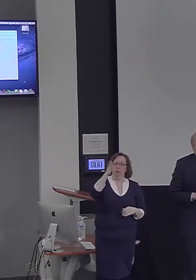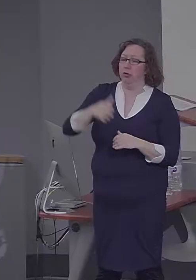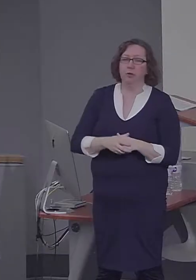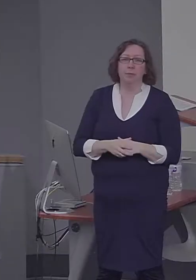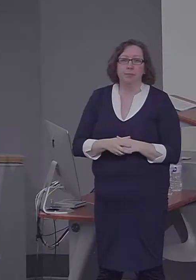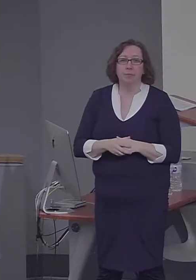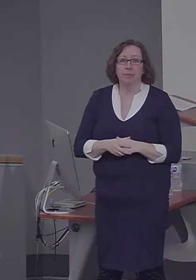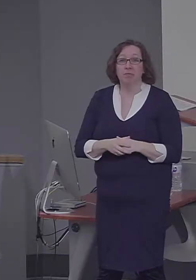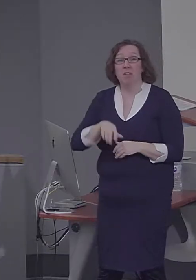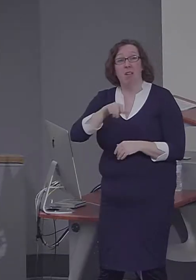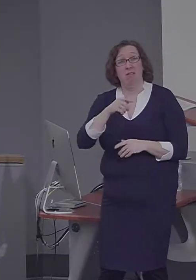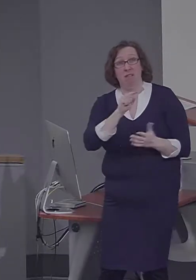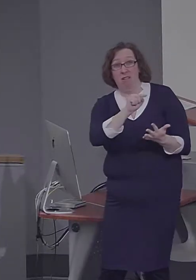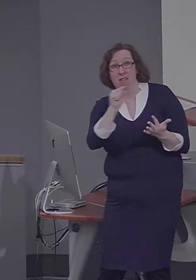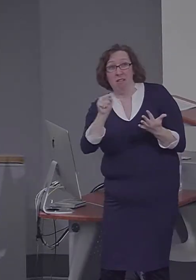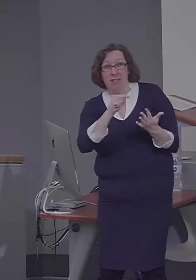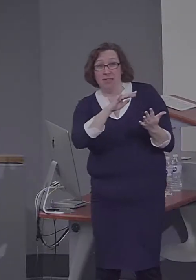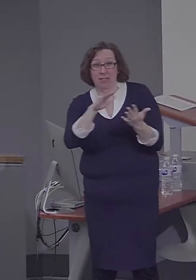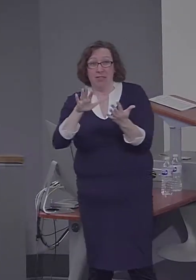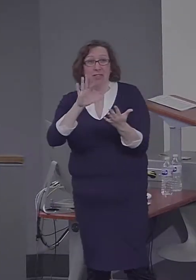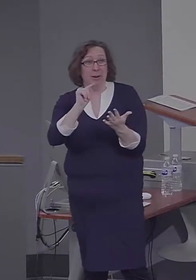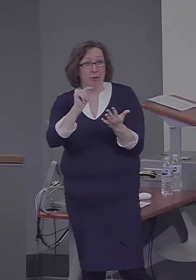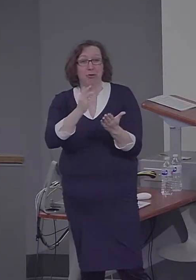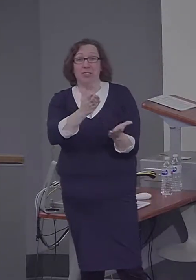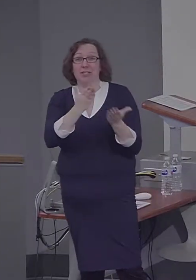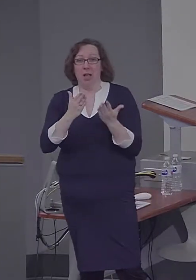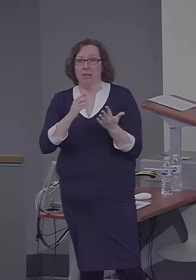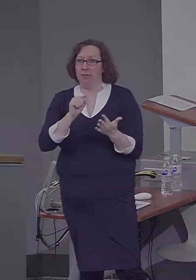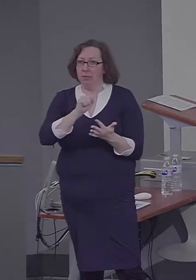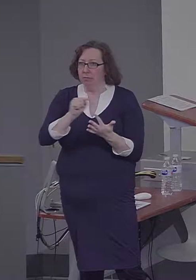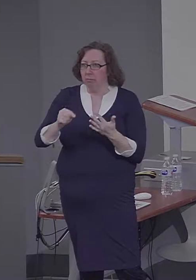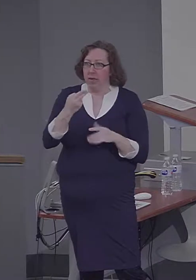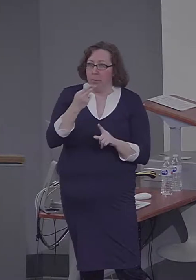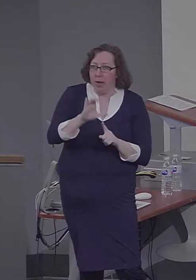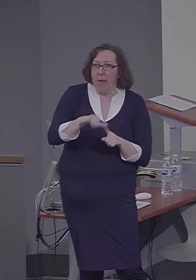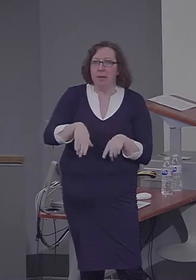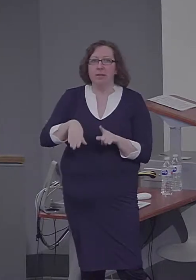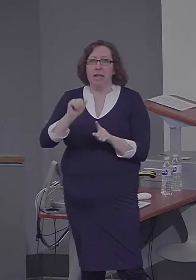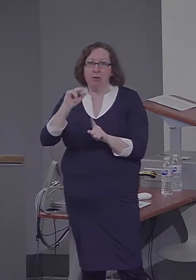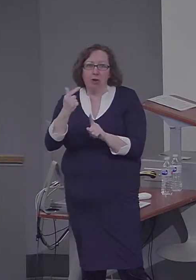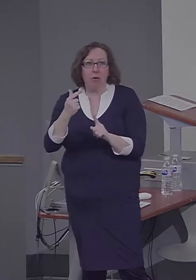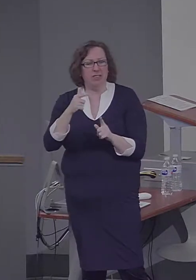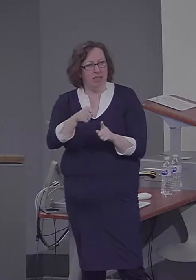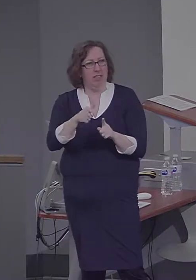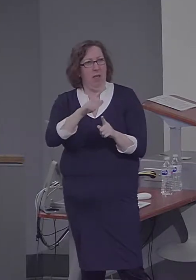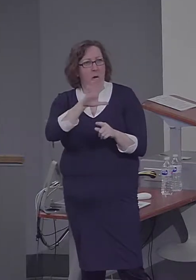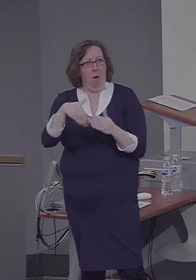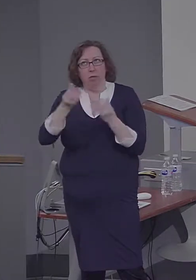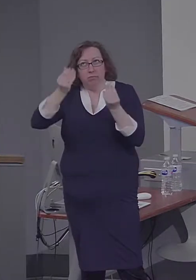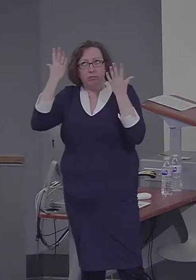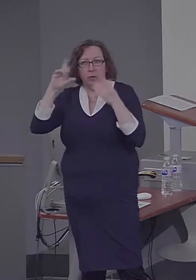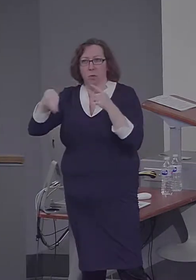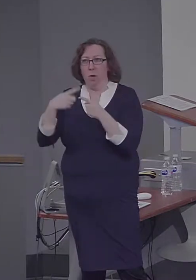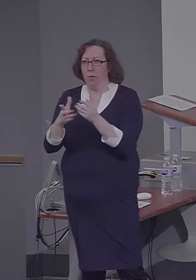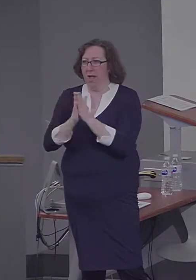involved in some way with a retrieval episodic detail. So if what we're doing is biasing people to focus on episodic detail